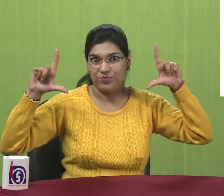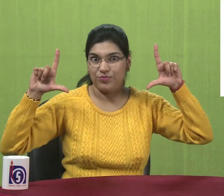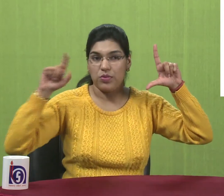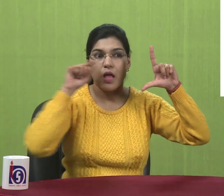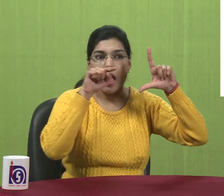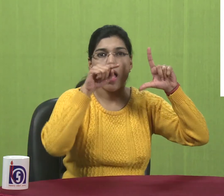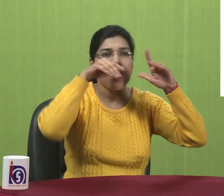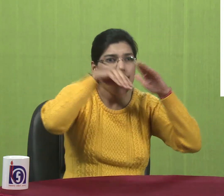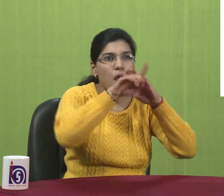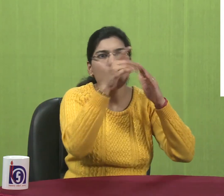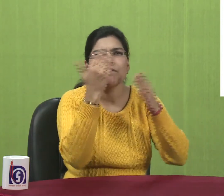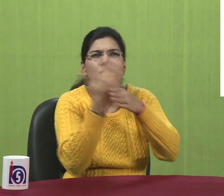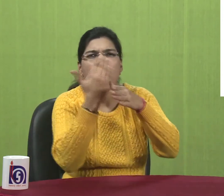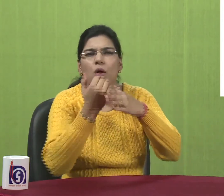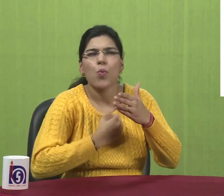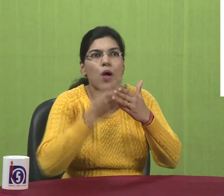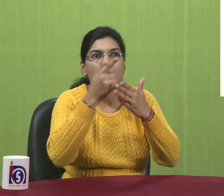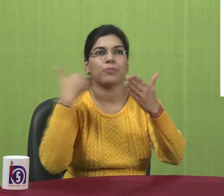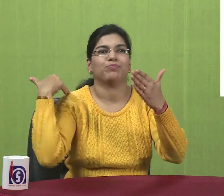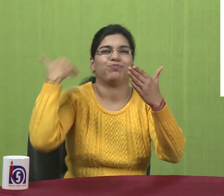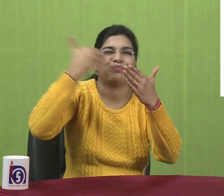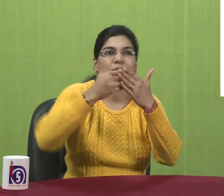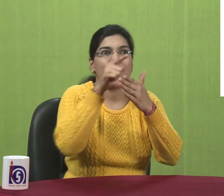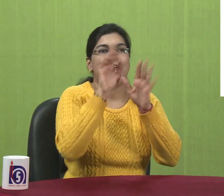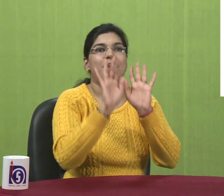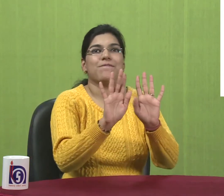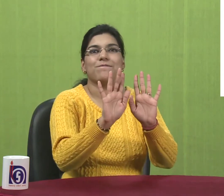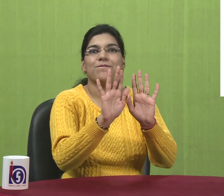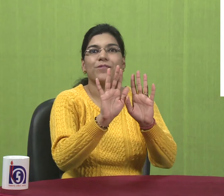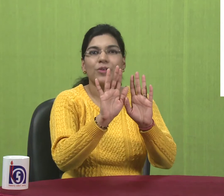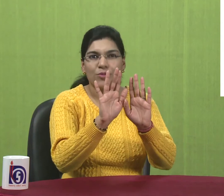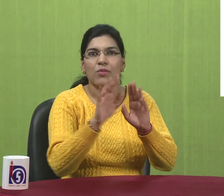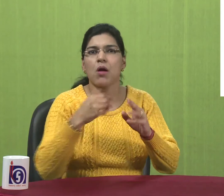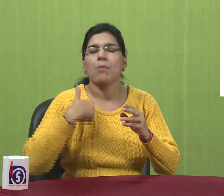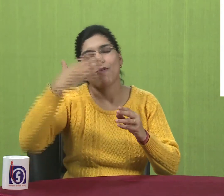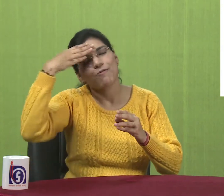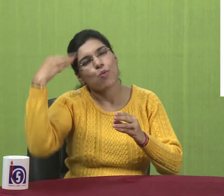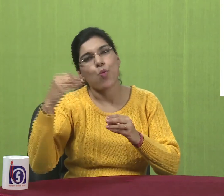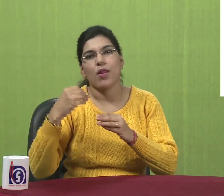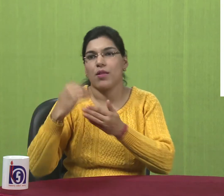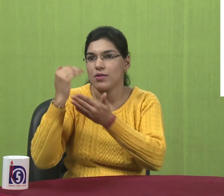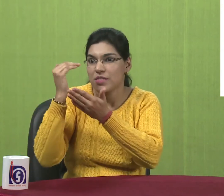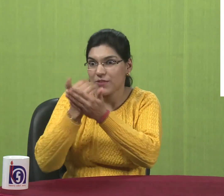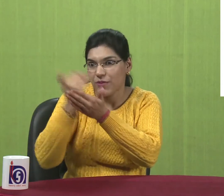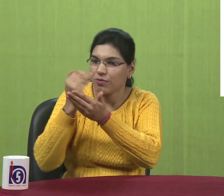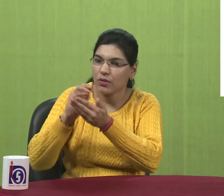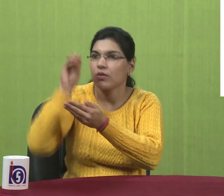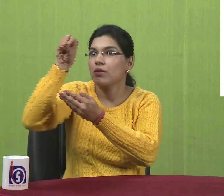So. Copying. And moving. Files. From. Explorer. How. To do it. Click. The file.